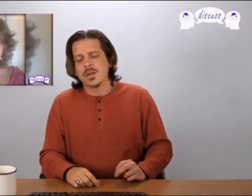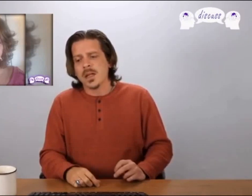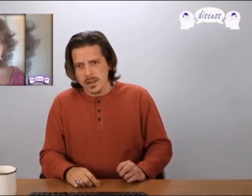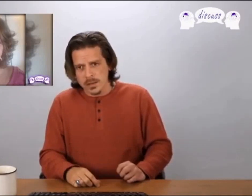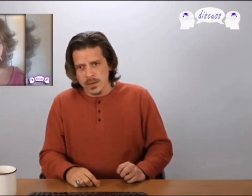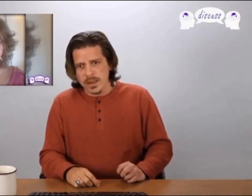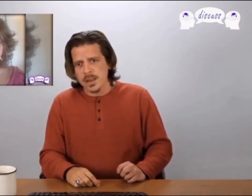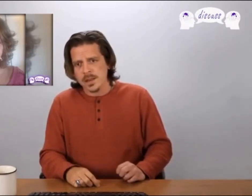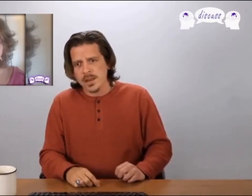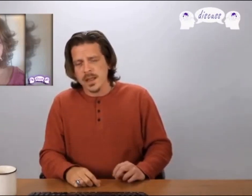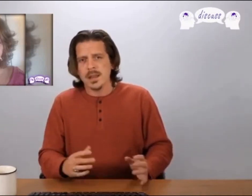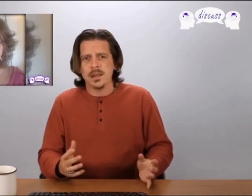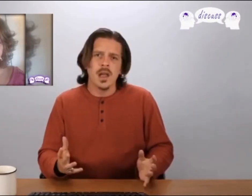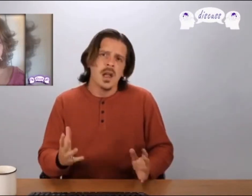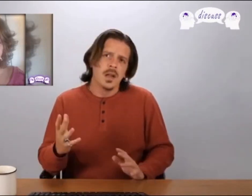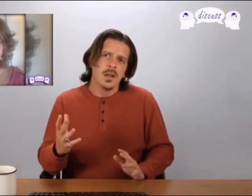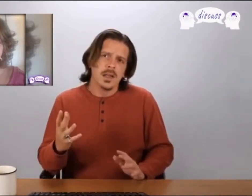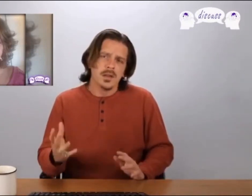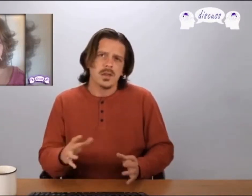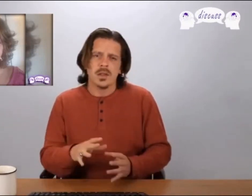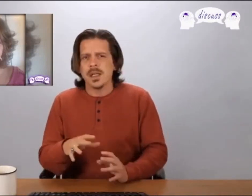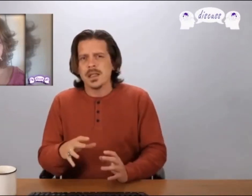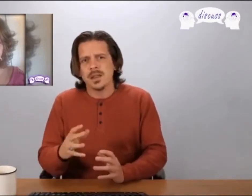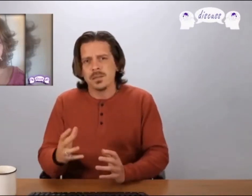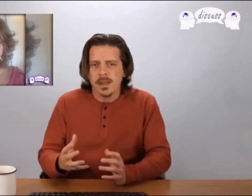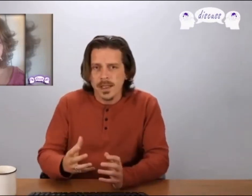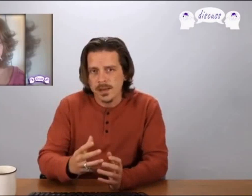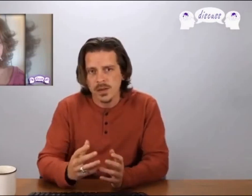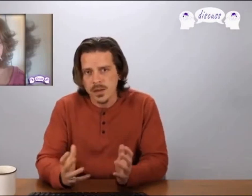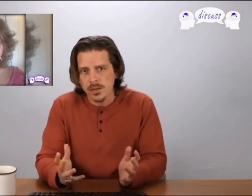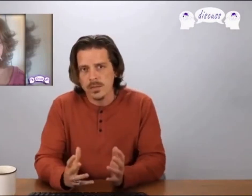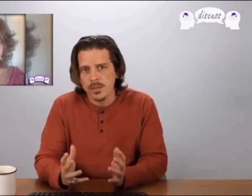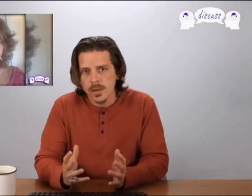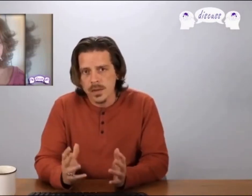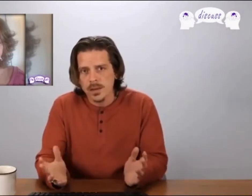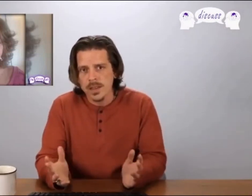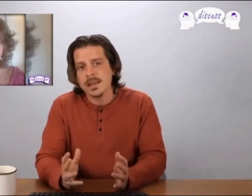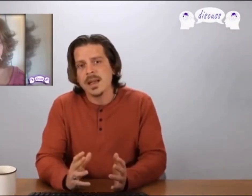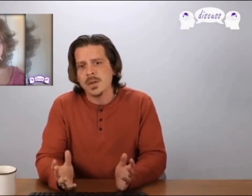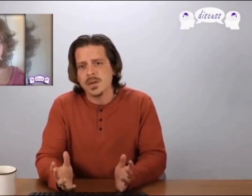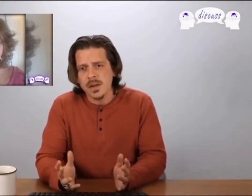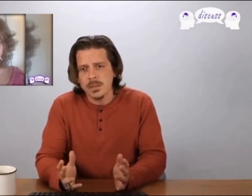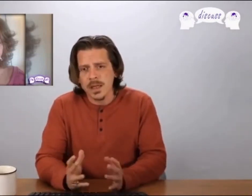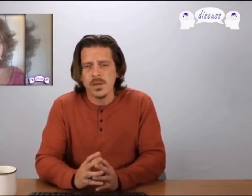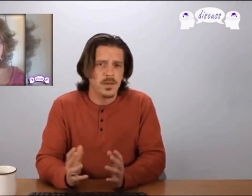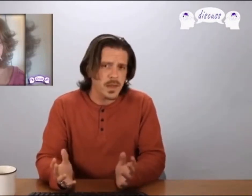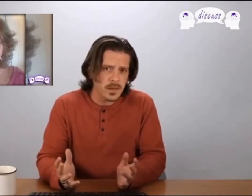spiraling pretty quick and then they started making this plan to go kidnap her son back from the foster